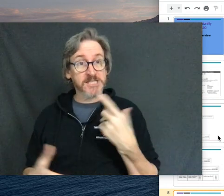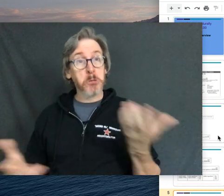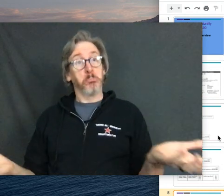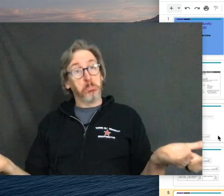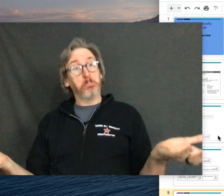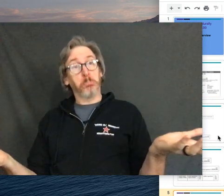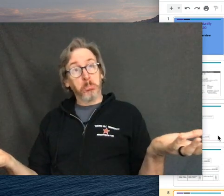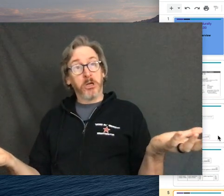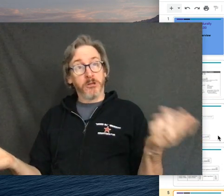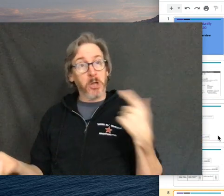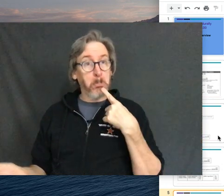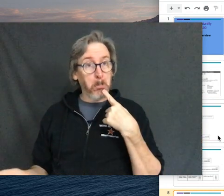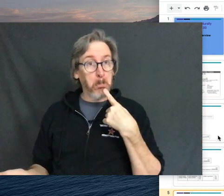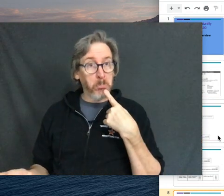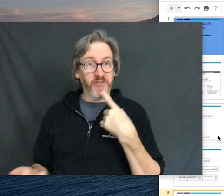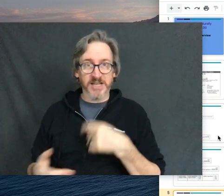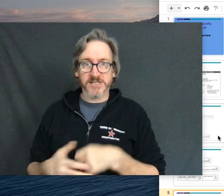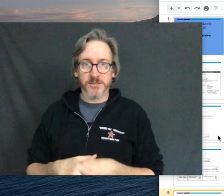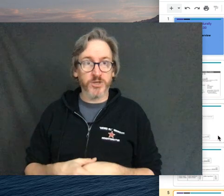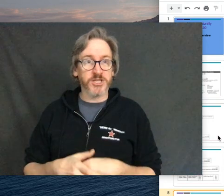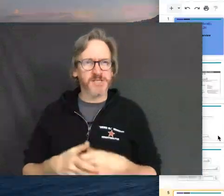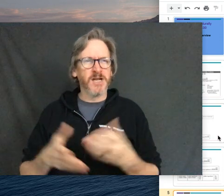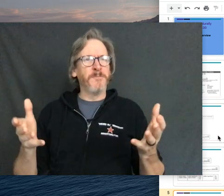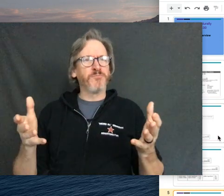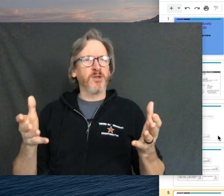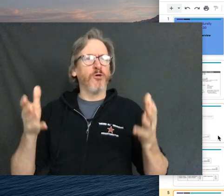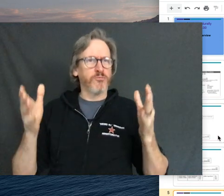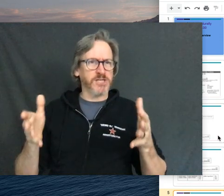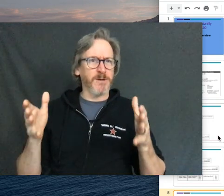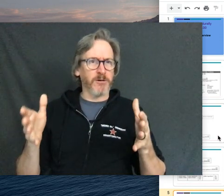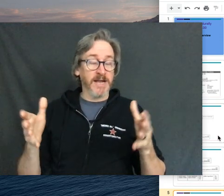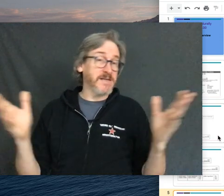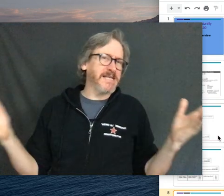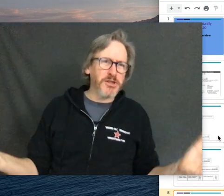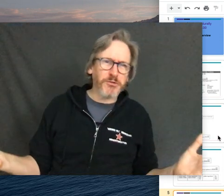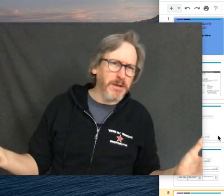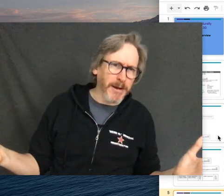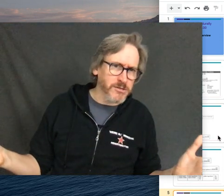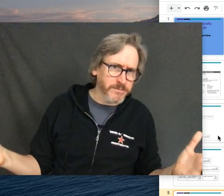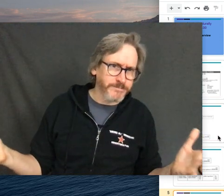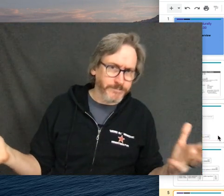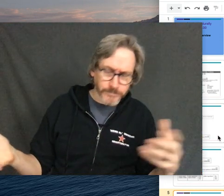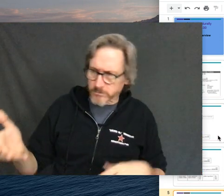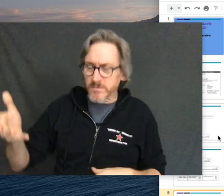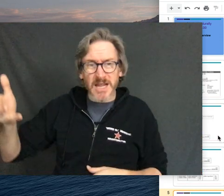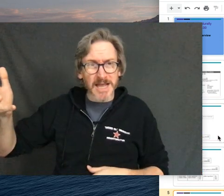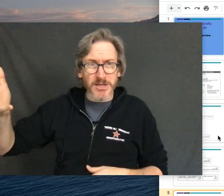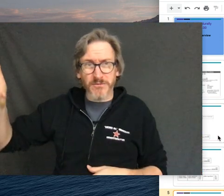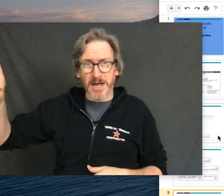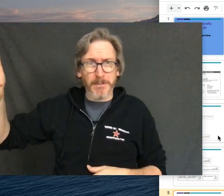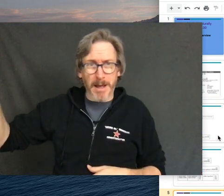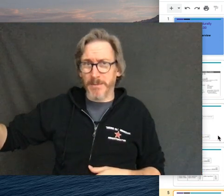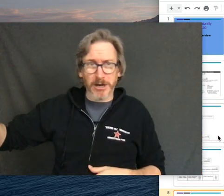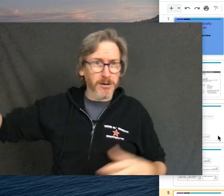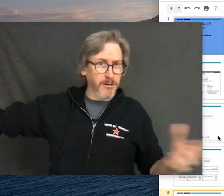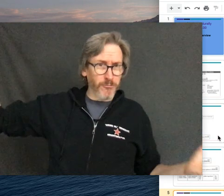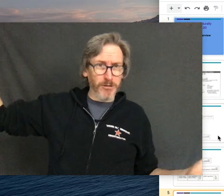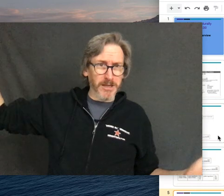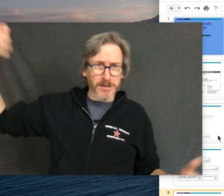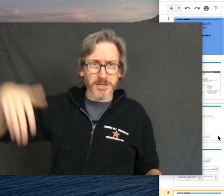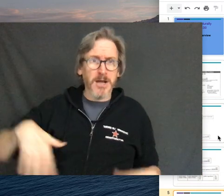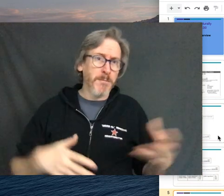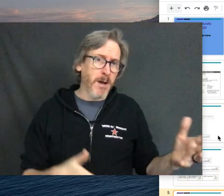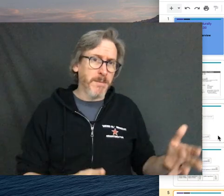Niro face, the hmm face, which is just about right. It's the three bears. Again, you've got Papa Bear,